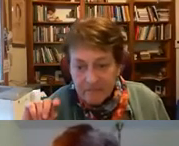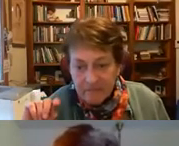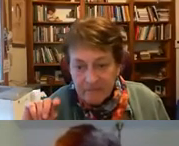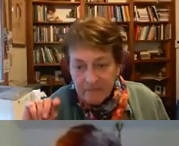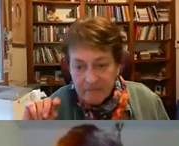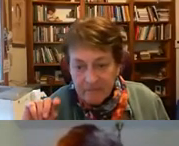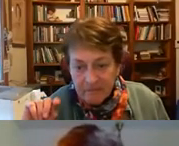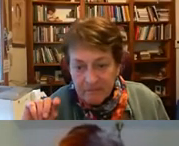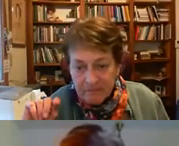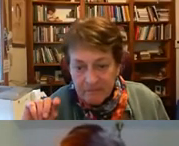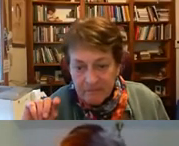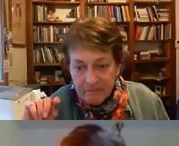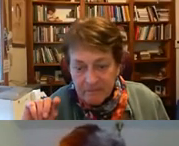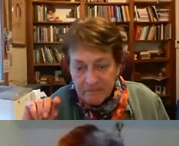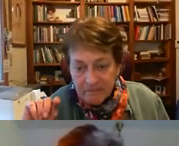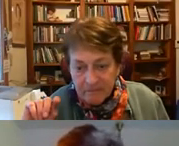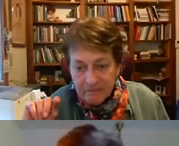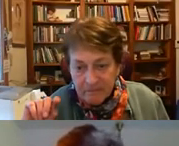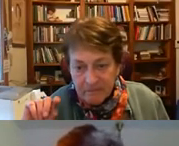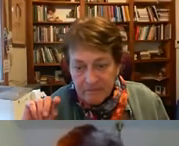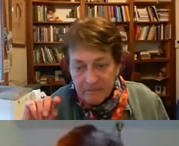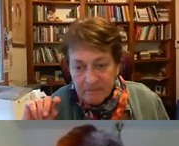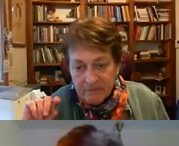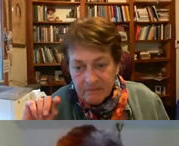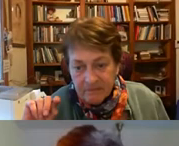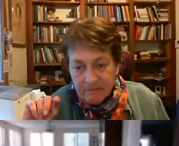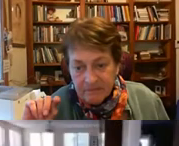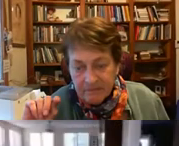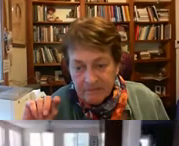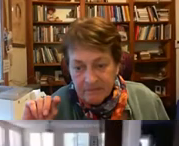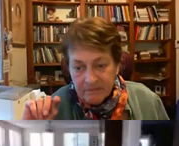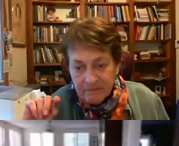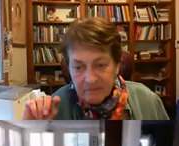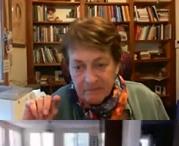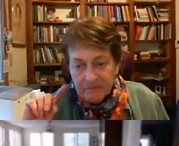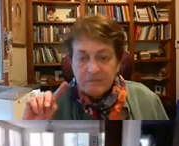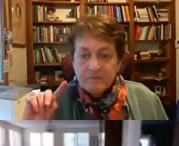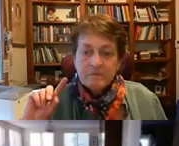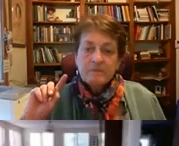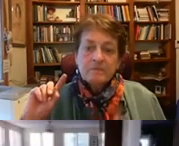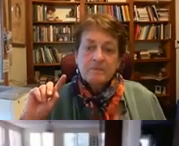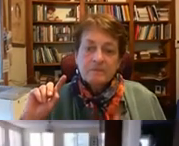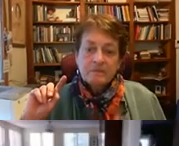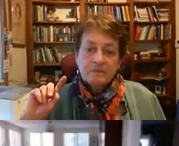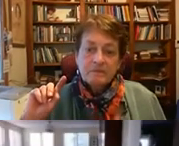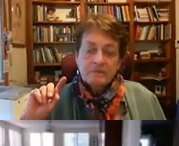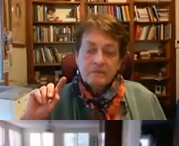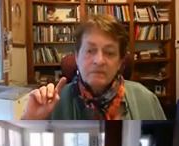andy bullock the um executive director of the mount kirsaj